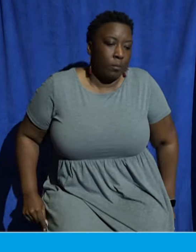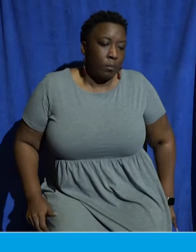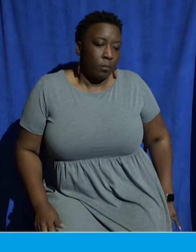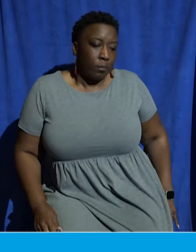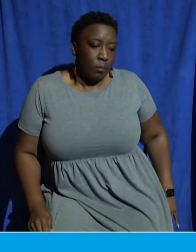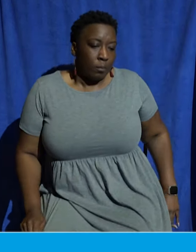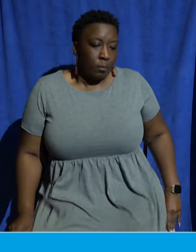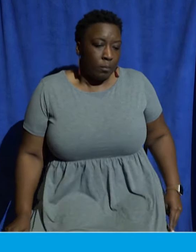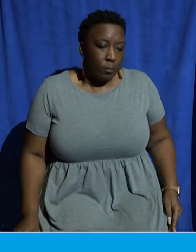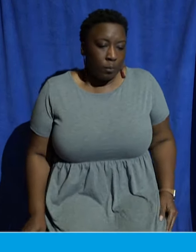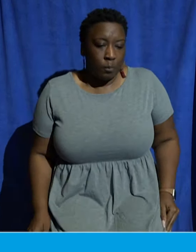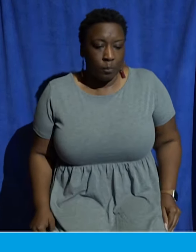for time